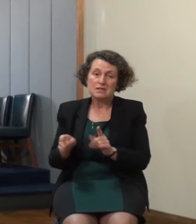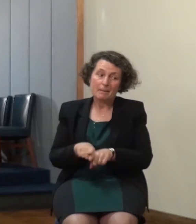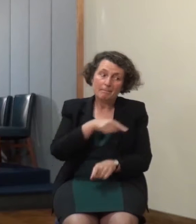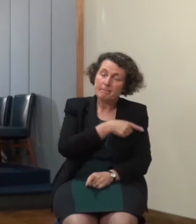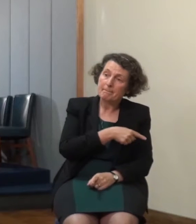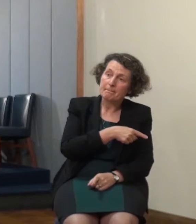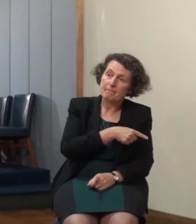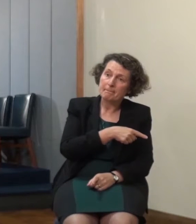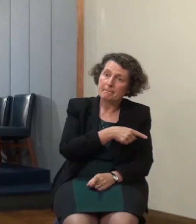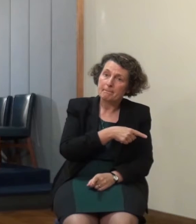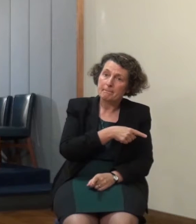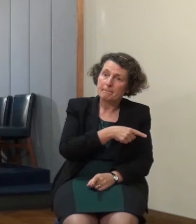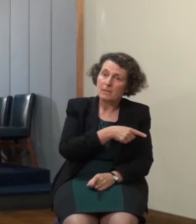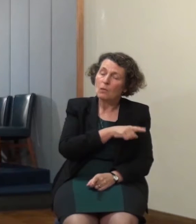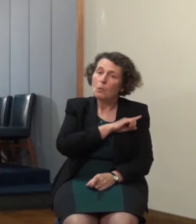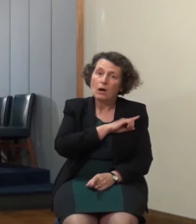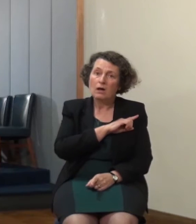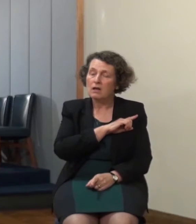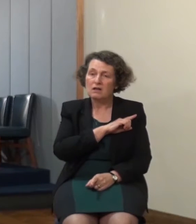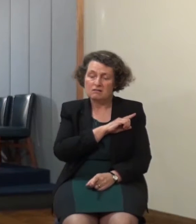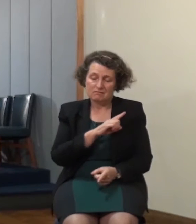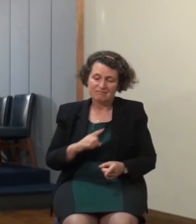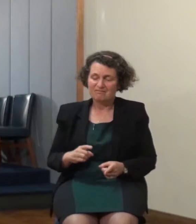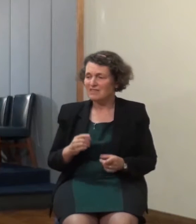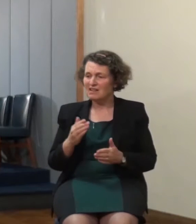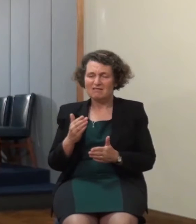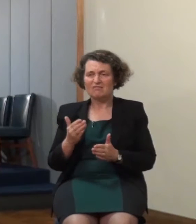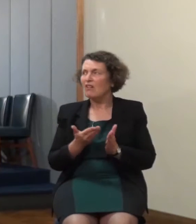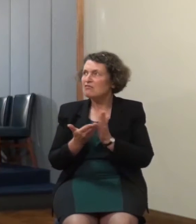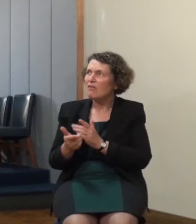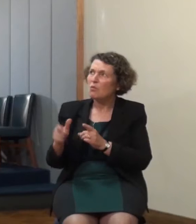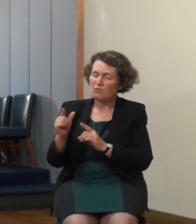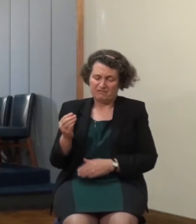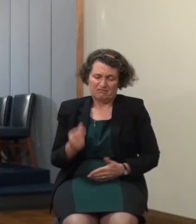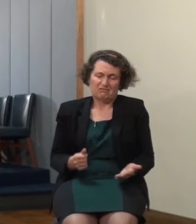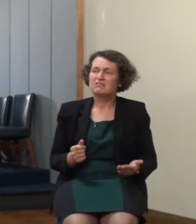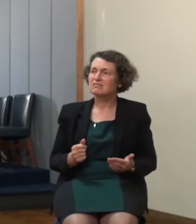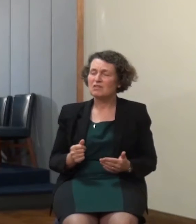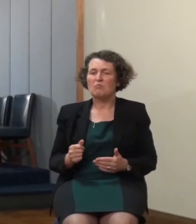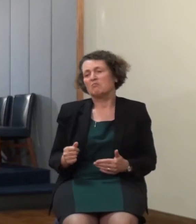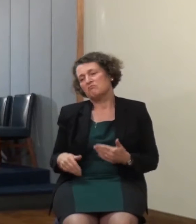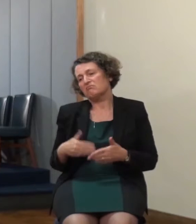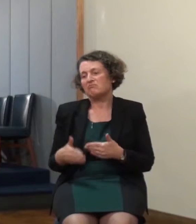his service and doing his bidding what a tragedy friends that is when that happens